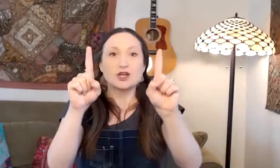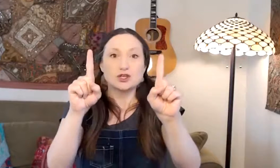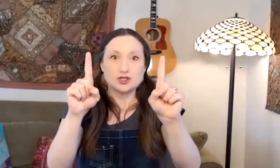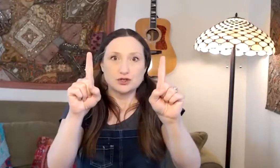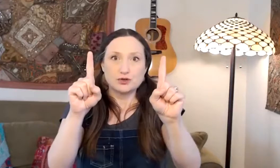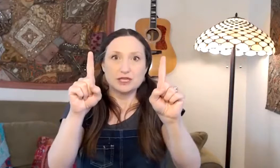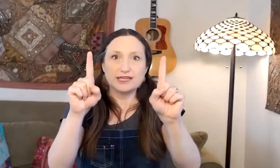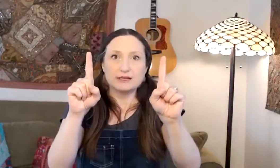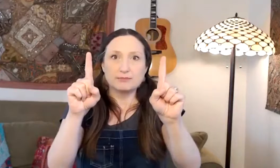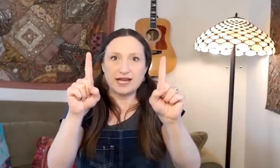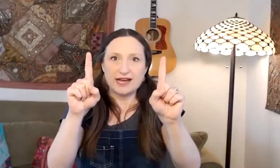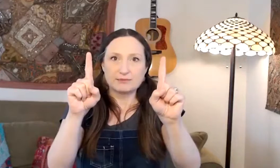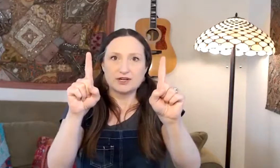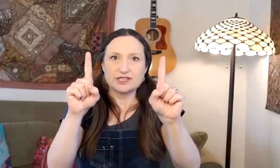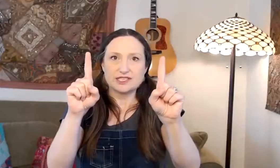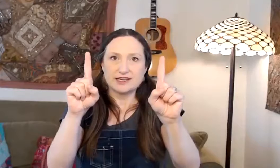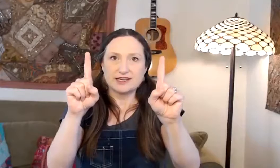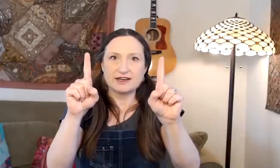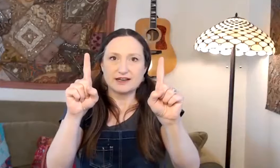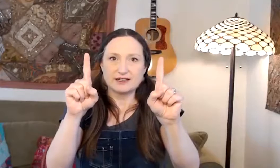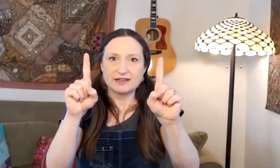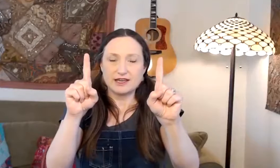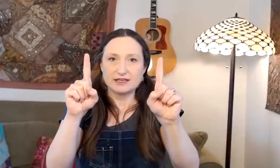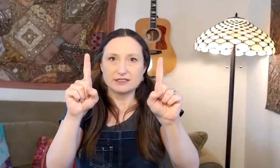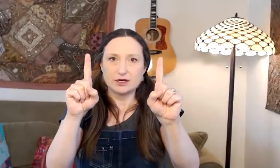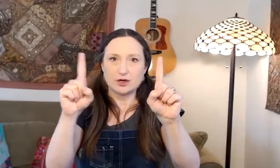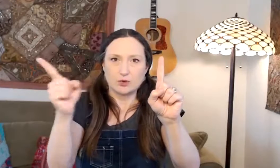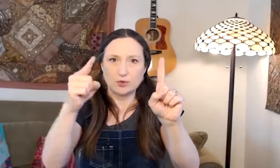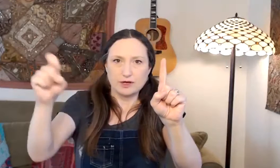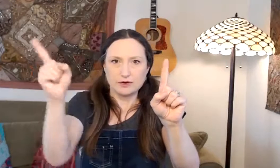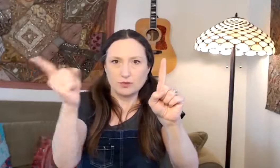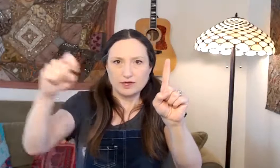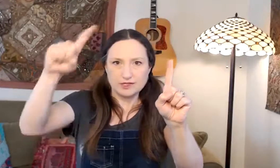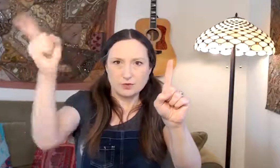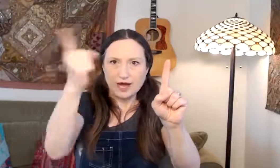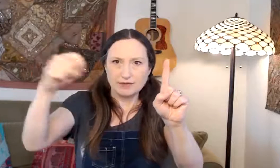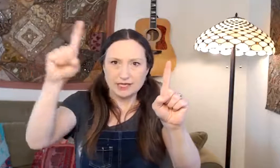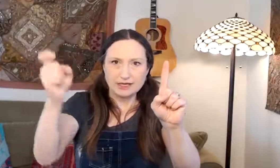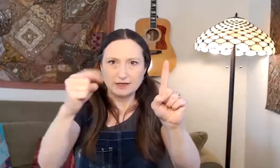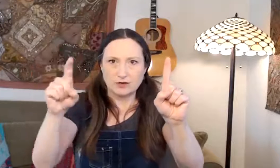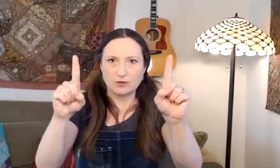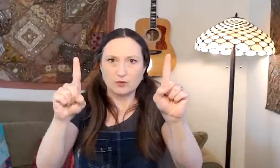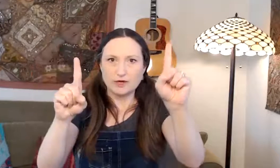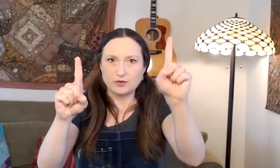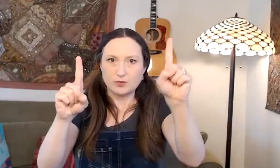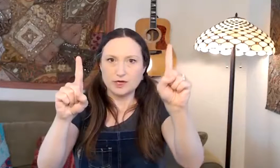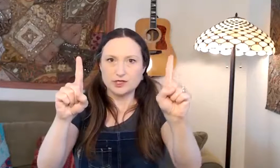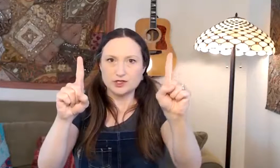Two little black birds sitting on a gate. One was wobbly. One was